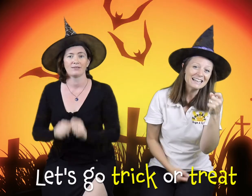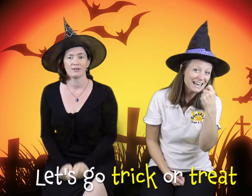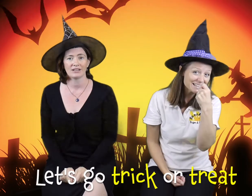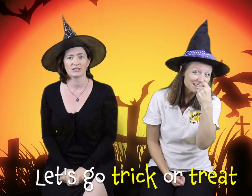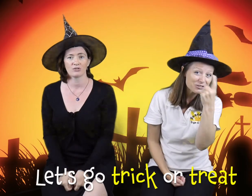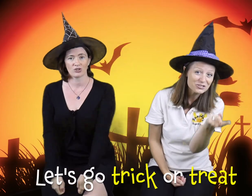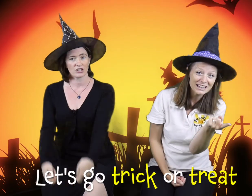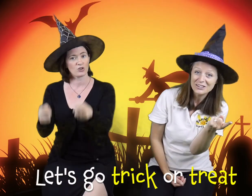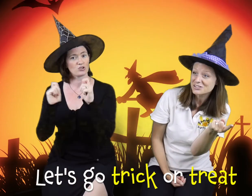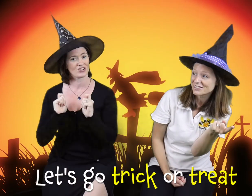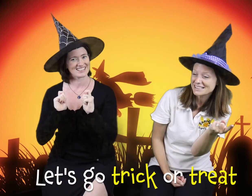let's go trick-or-treat